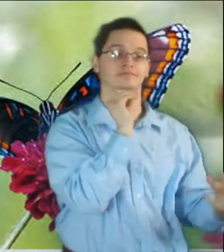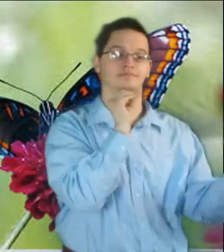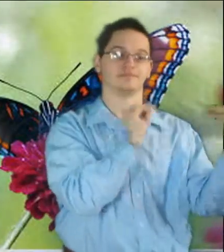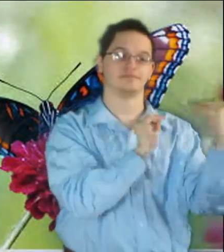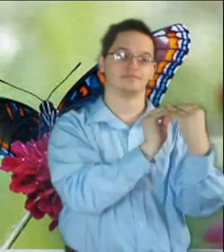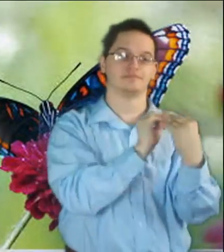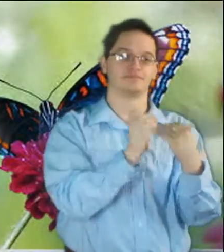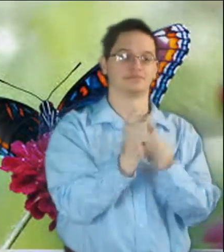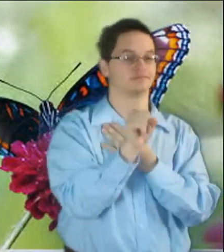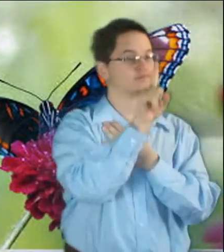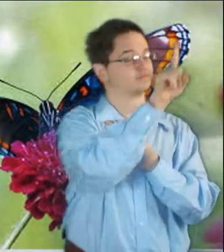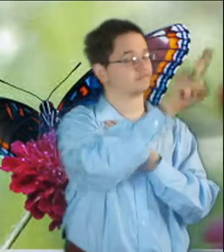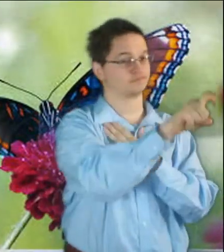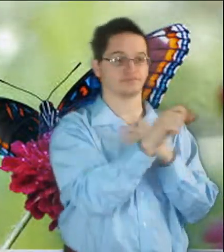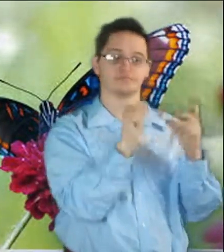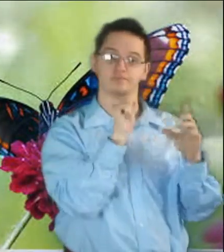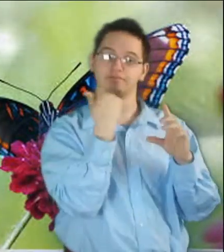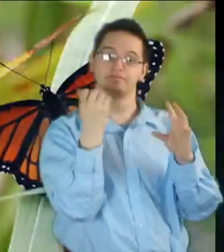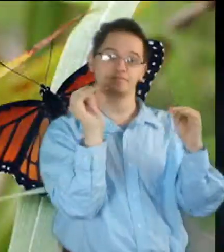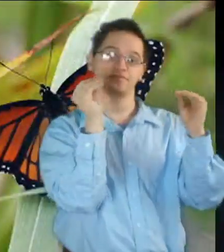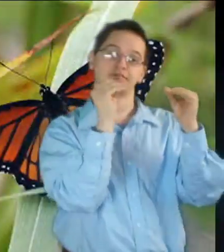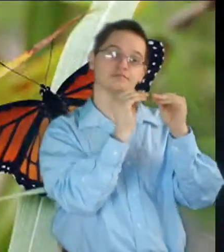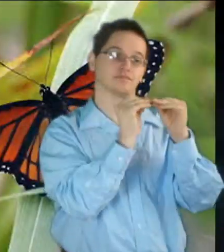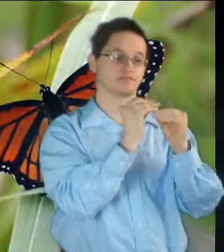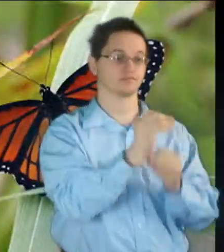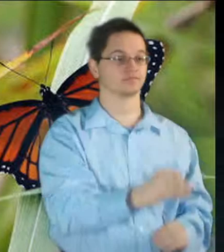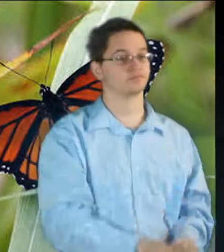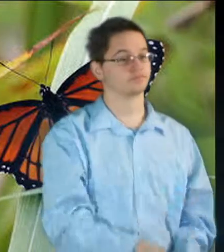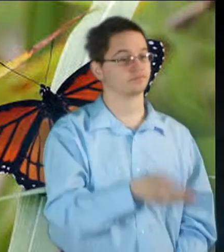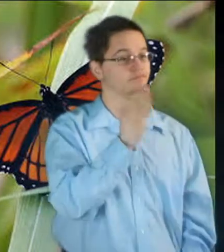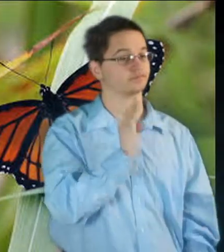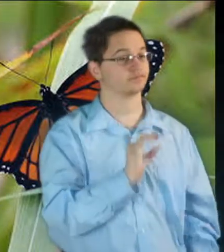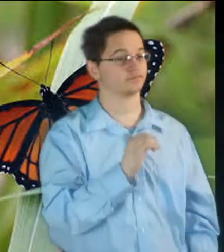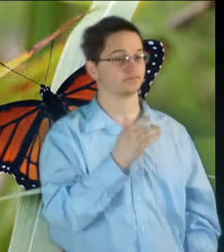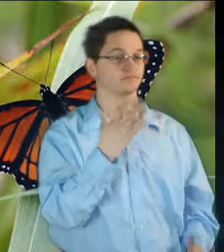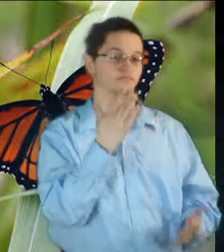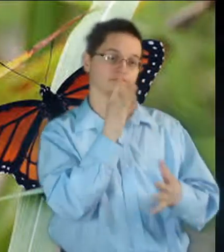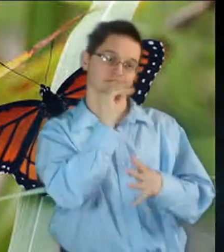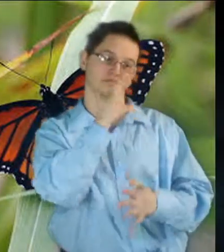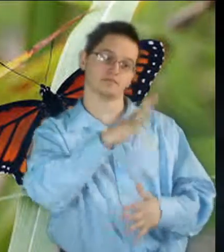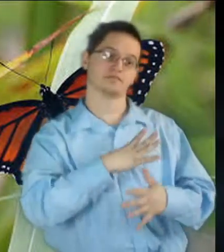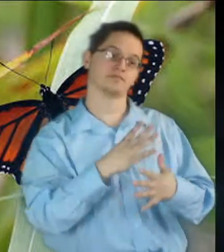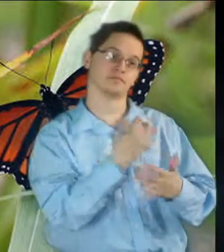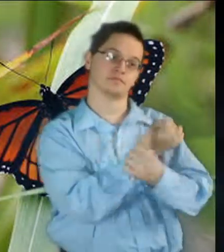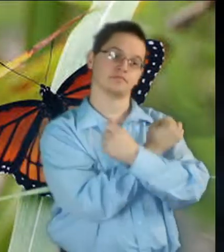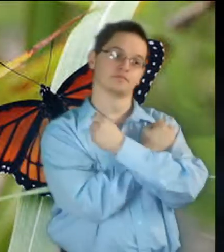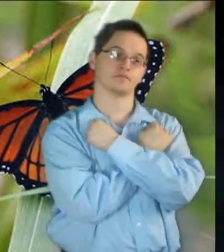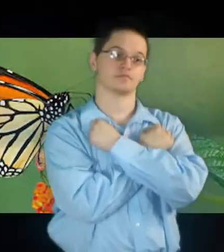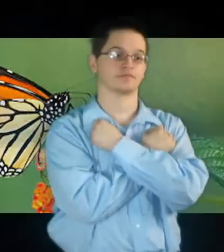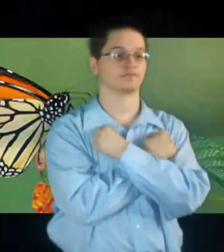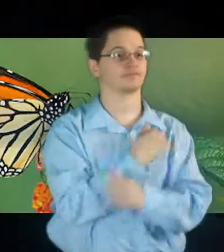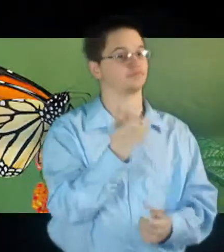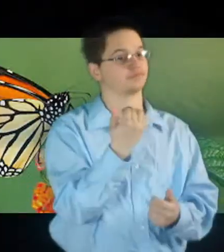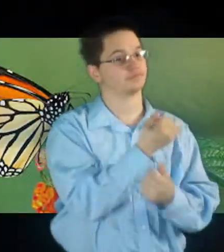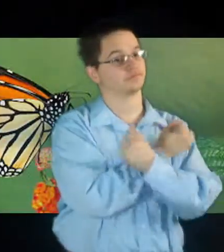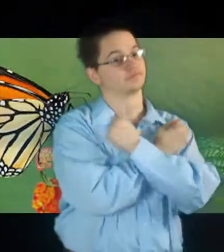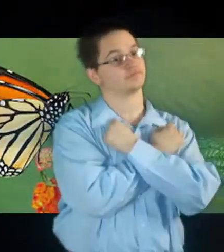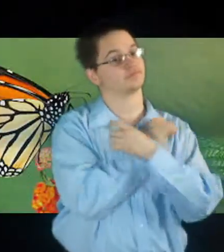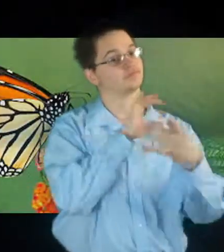ask God for more Man, this is what love is I know I've gotta let her go